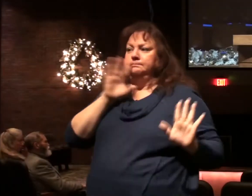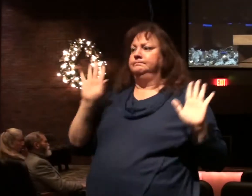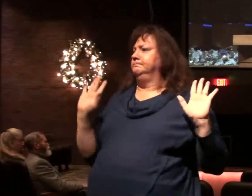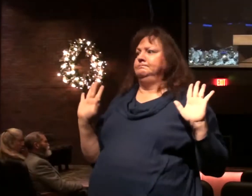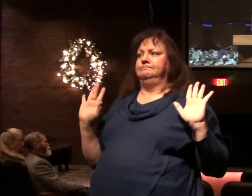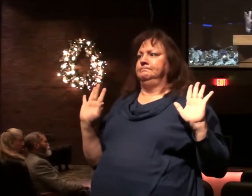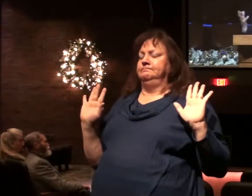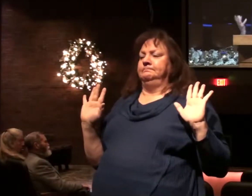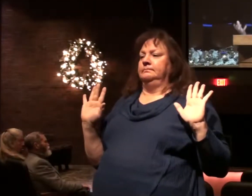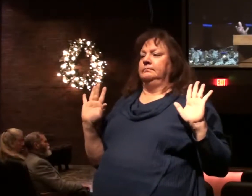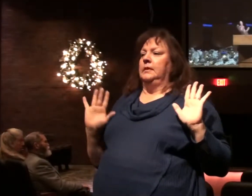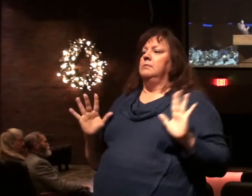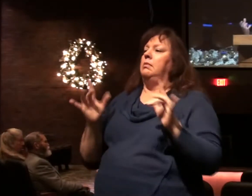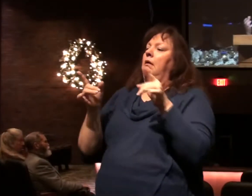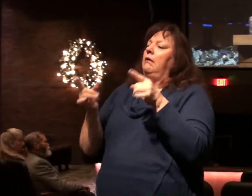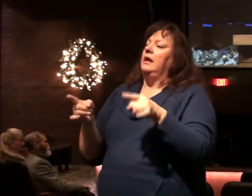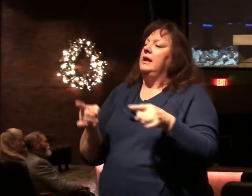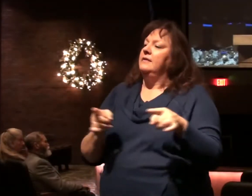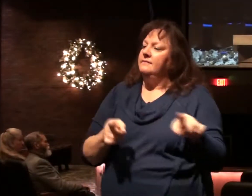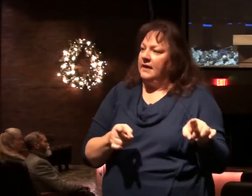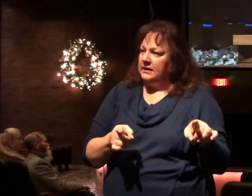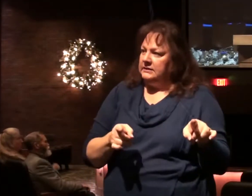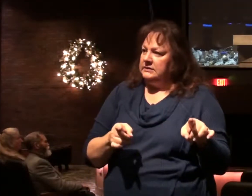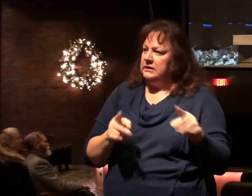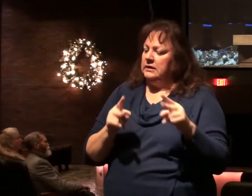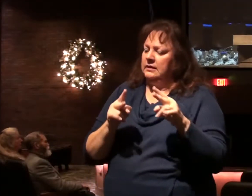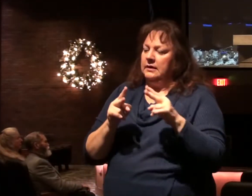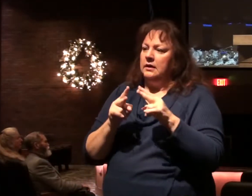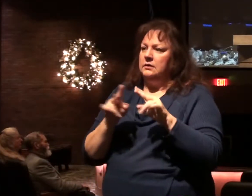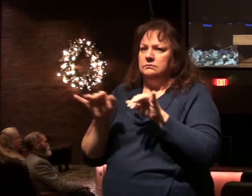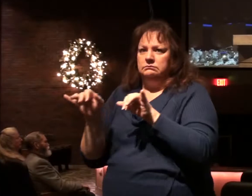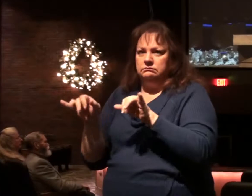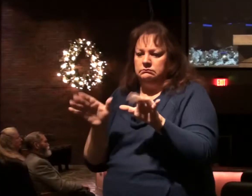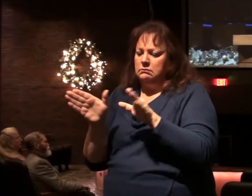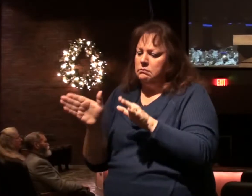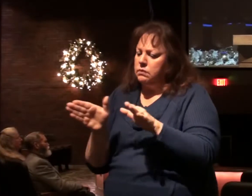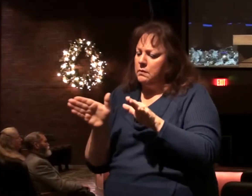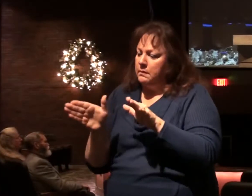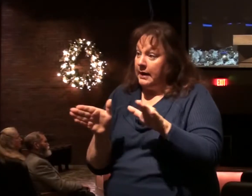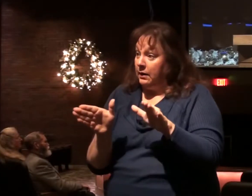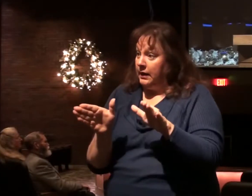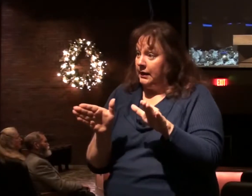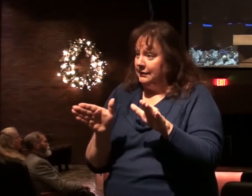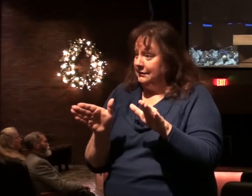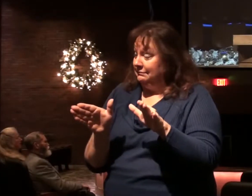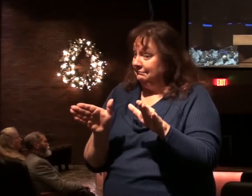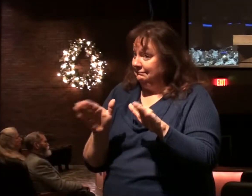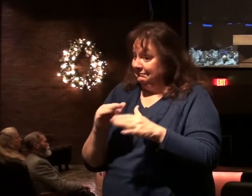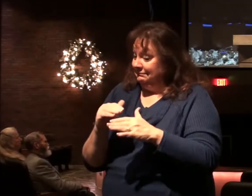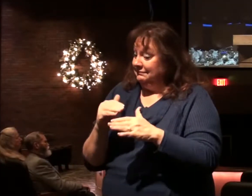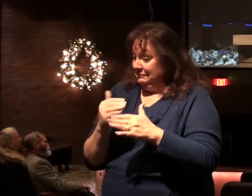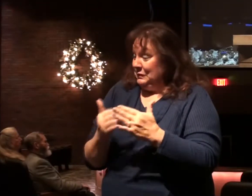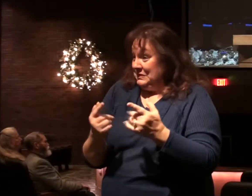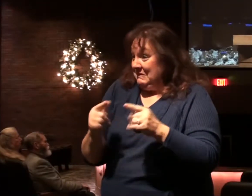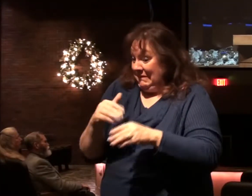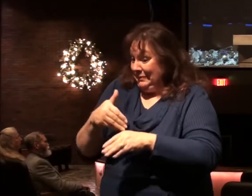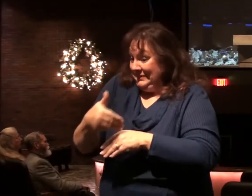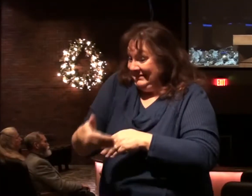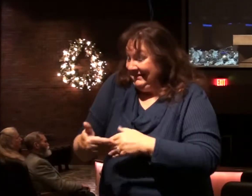but you see events that are very similar, preparing the way, perhaps, for these events.